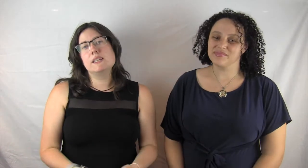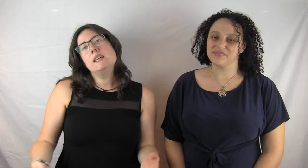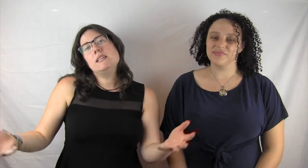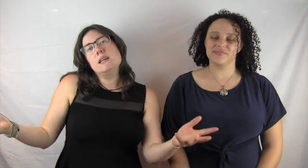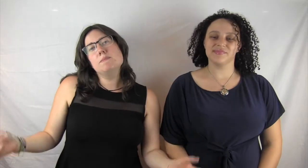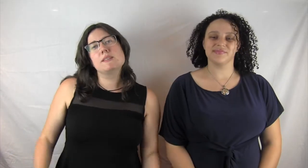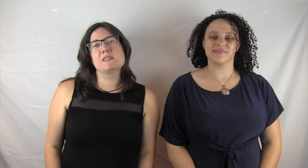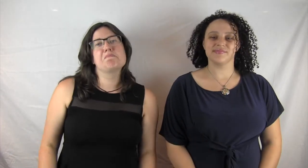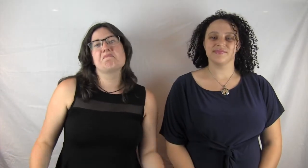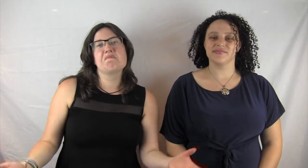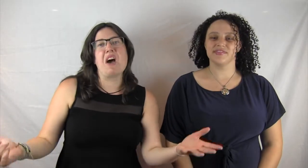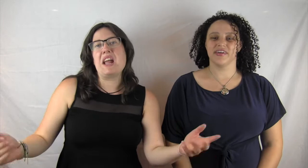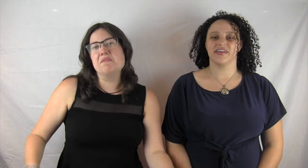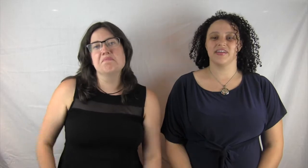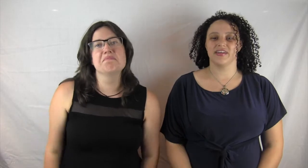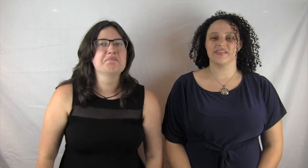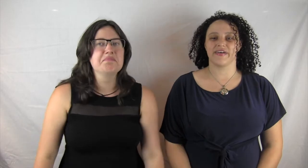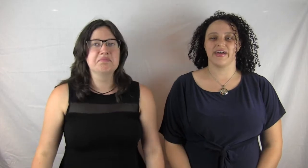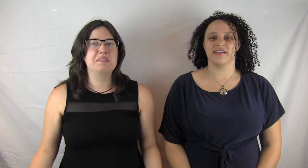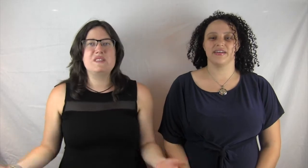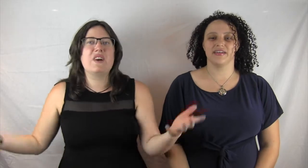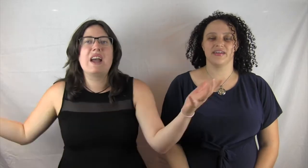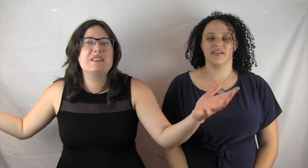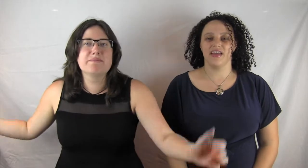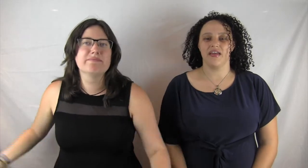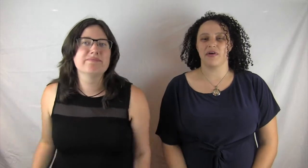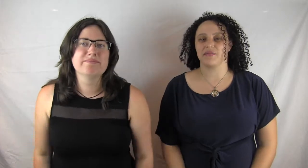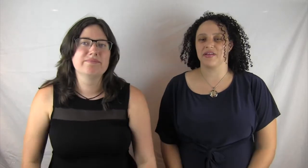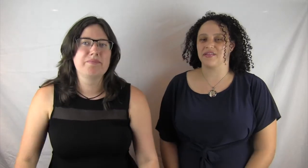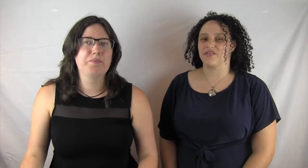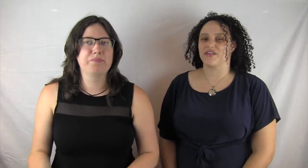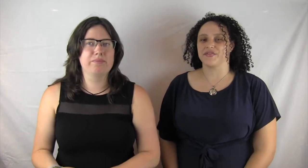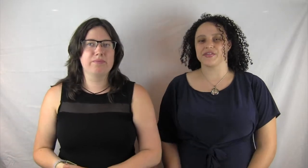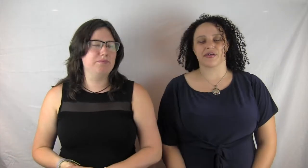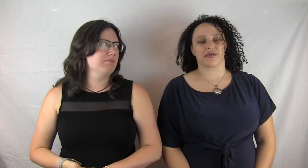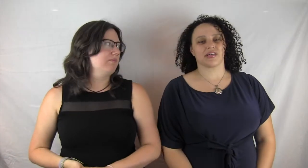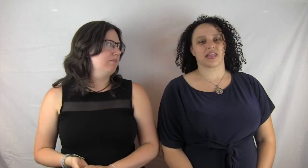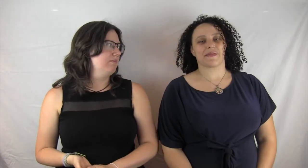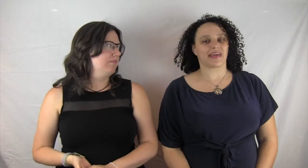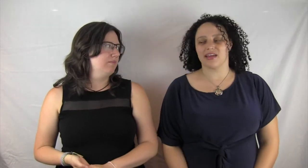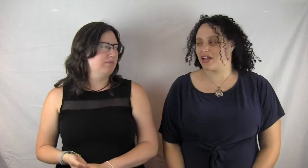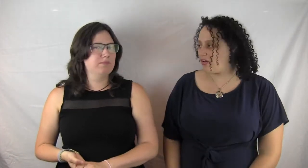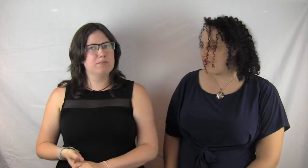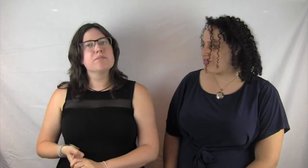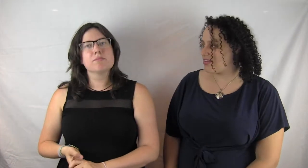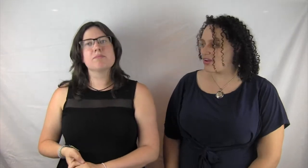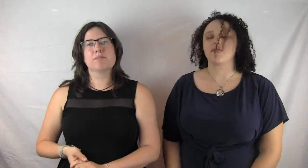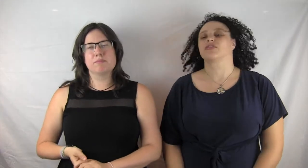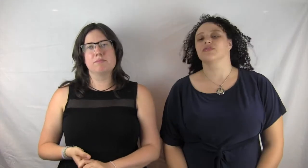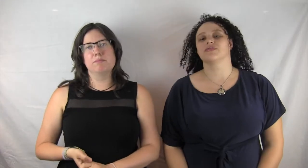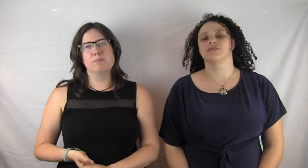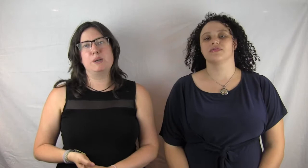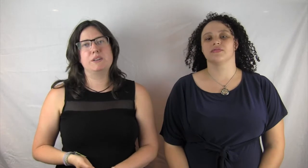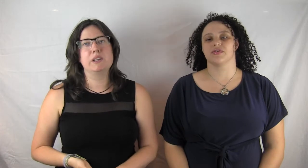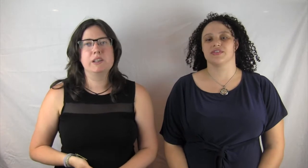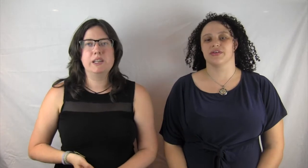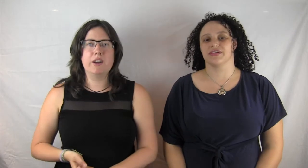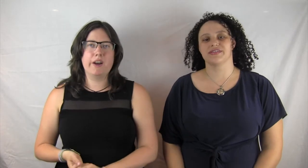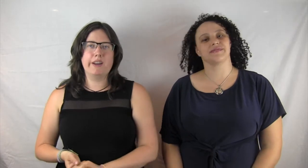and he seems fine. He's fine. He's fine. Might have been right for Scarlet at the beginning of the novel. But clearly not